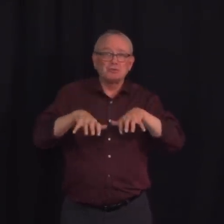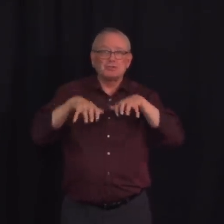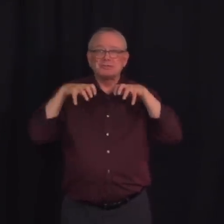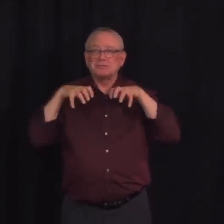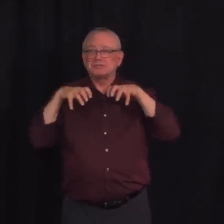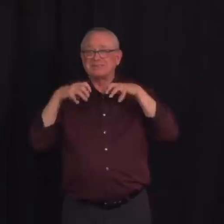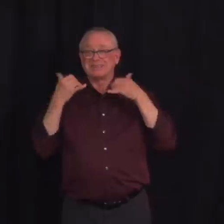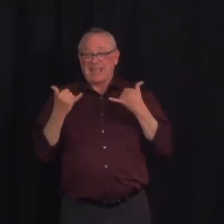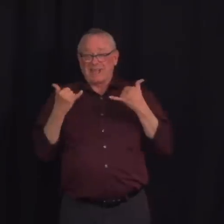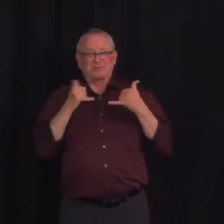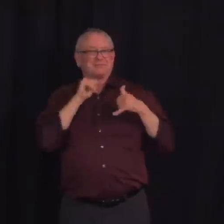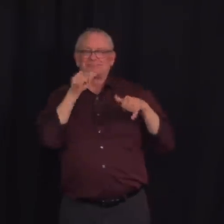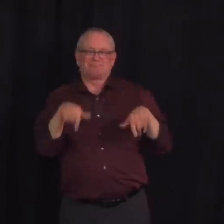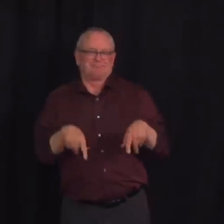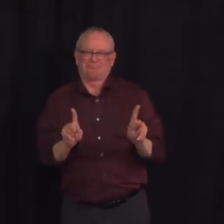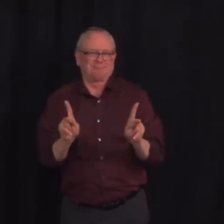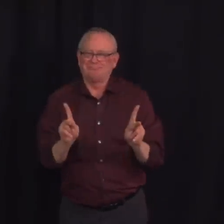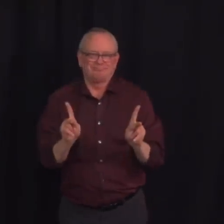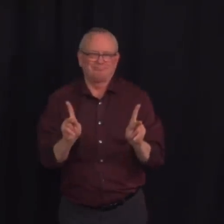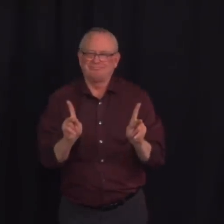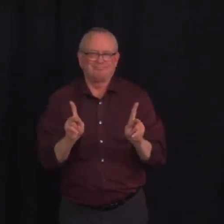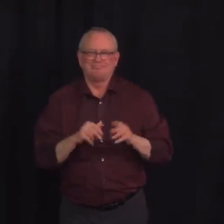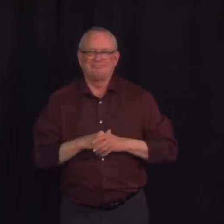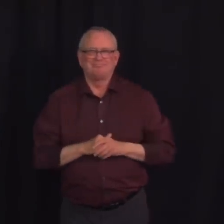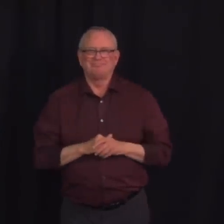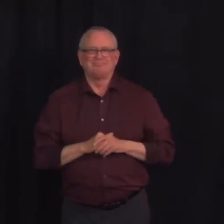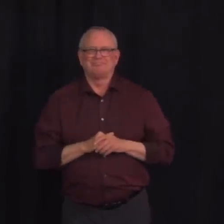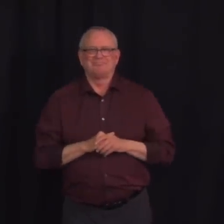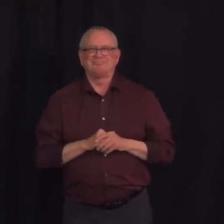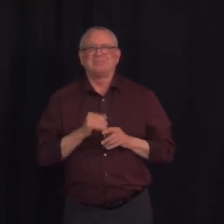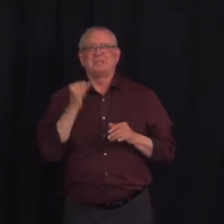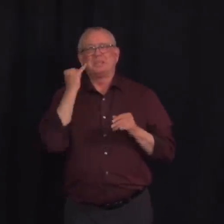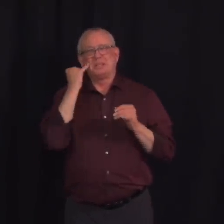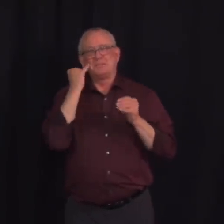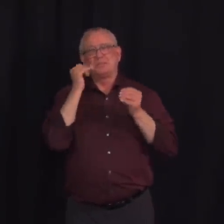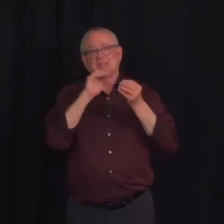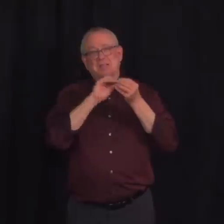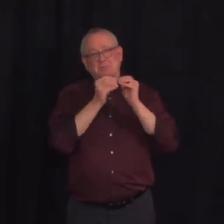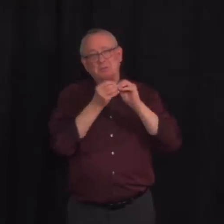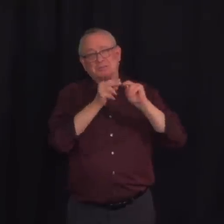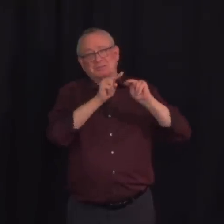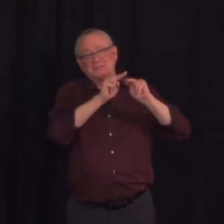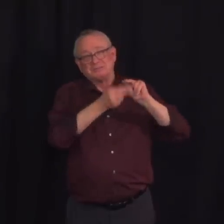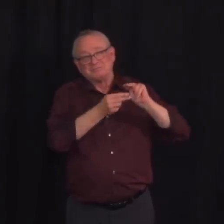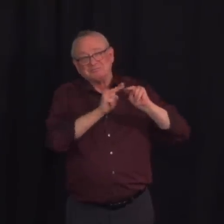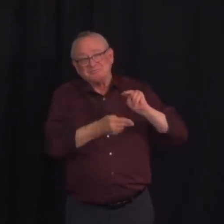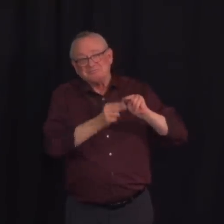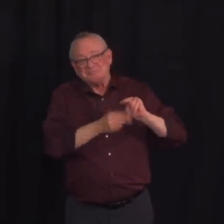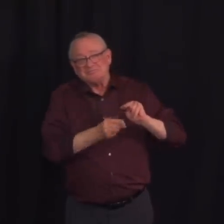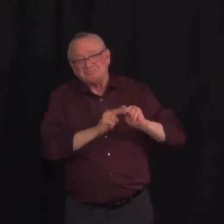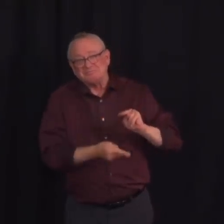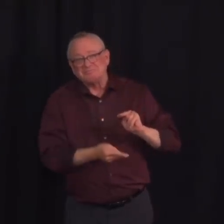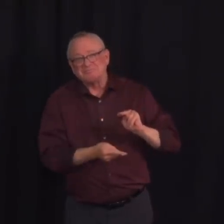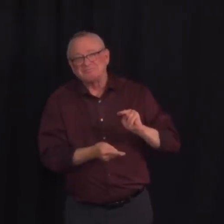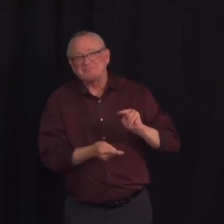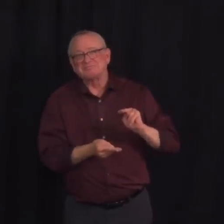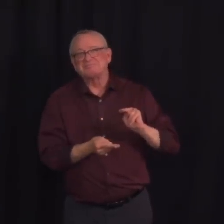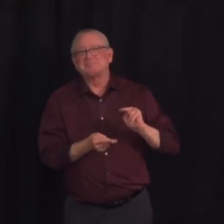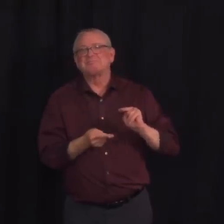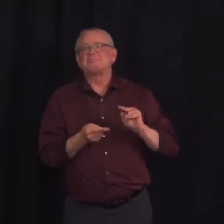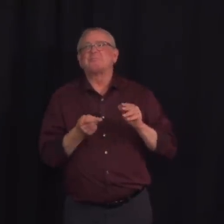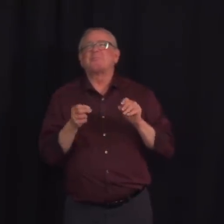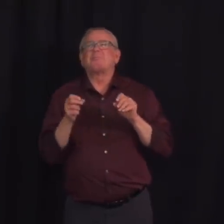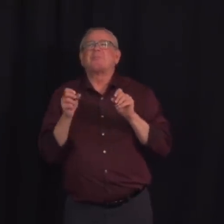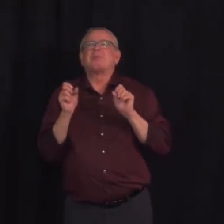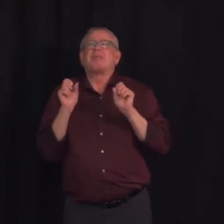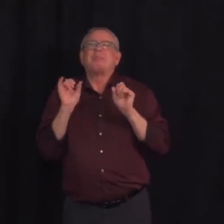them. If we can collectively bring that transmission risk down and our immunization protection up, then those are the kinds